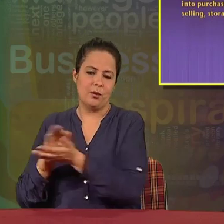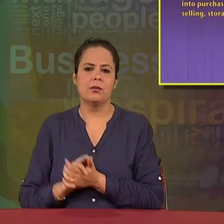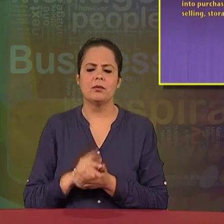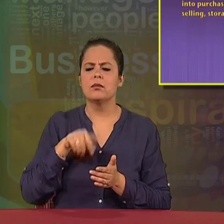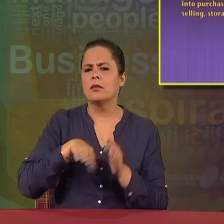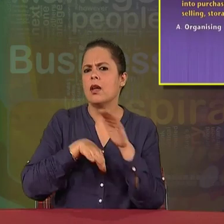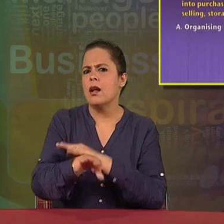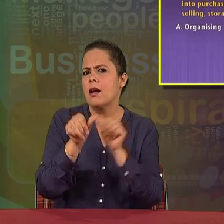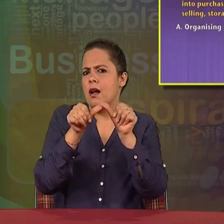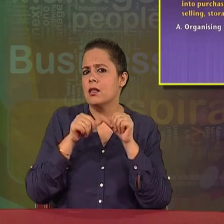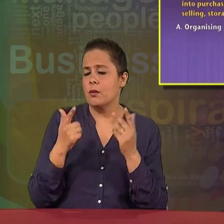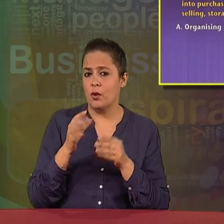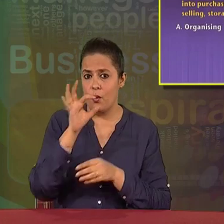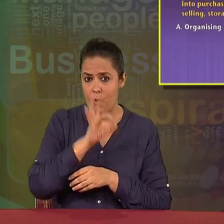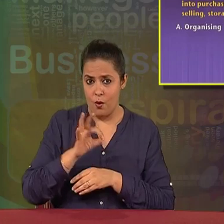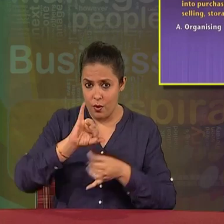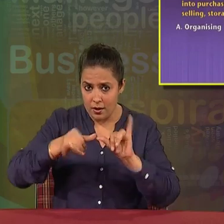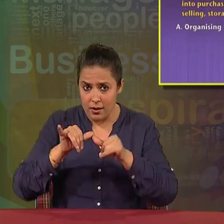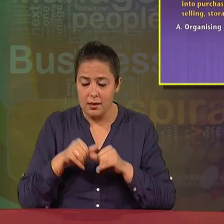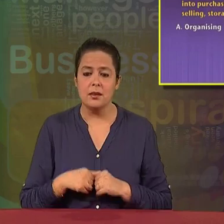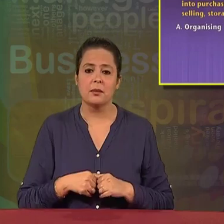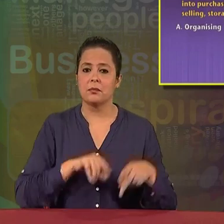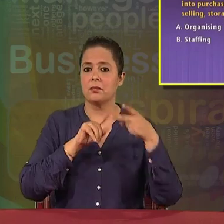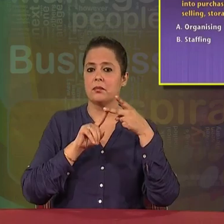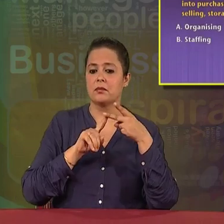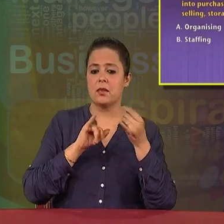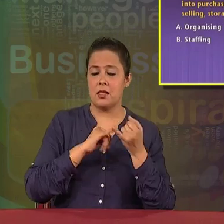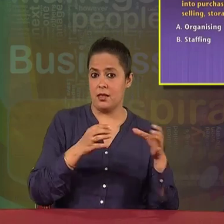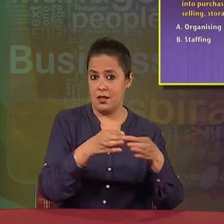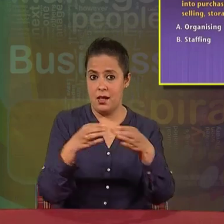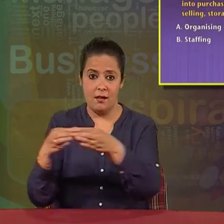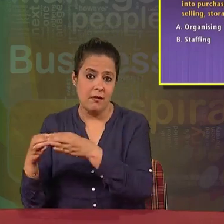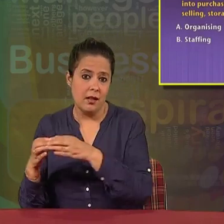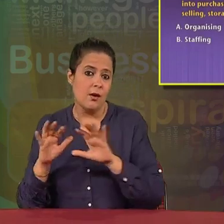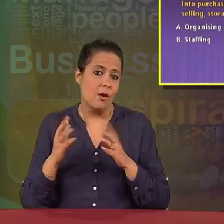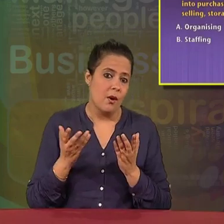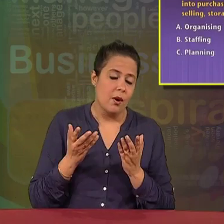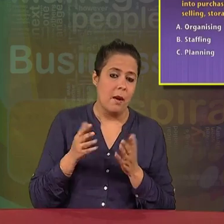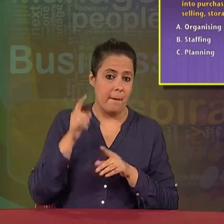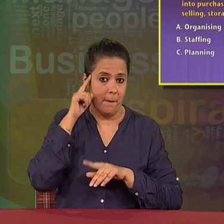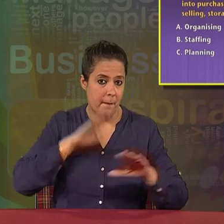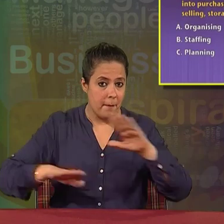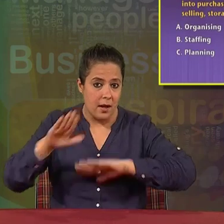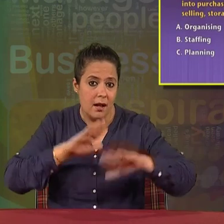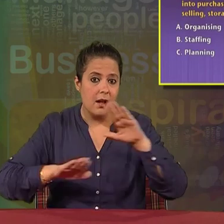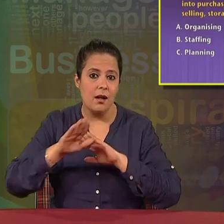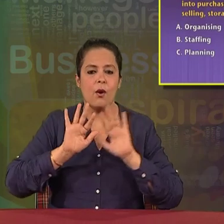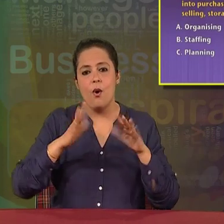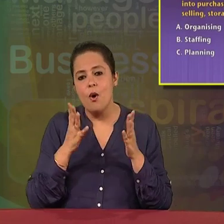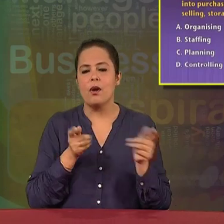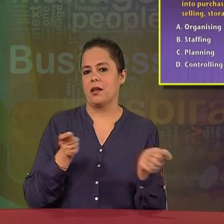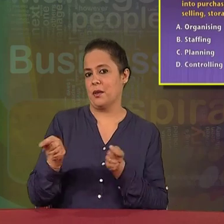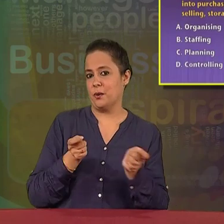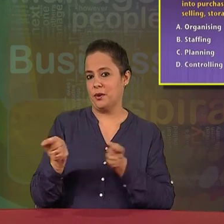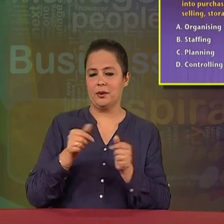under A, organizing, B, staffing, C, planning, or